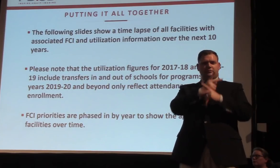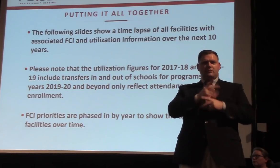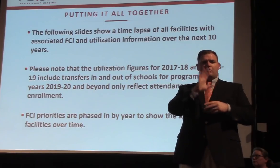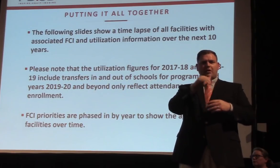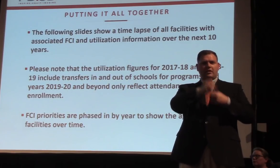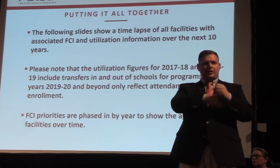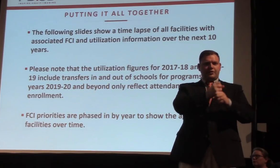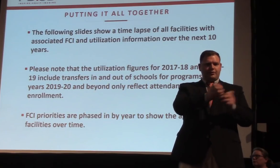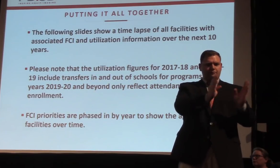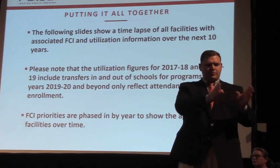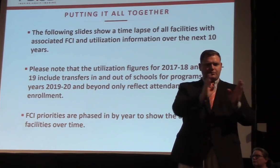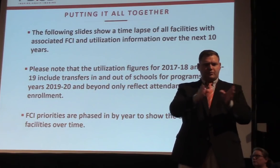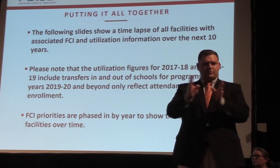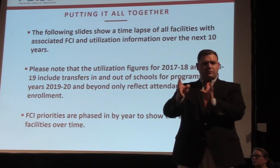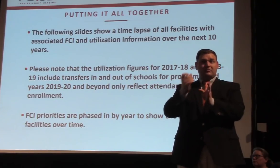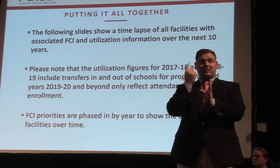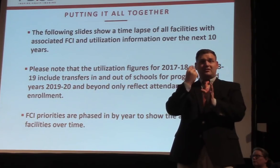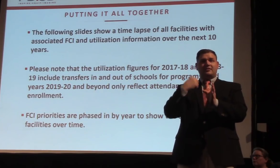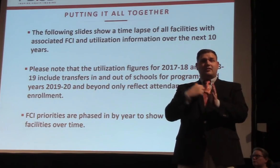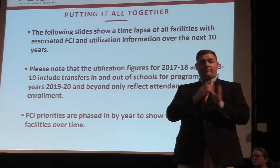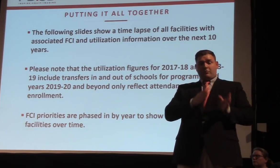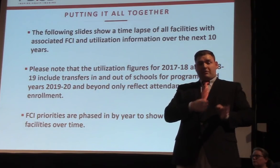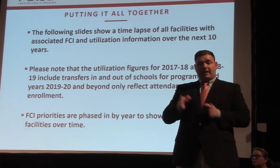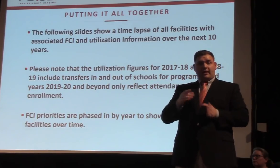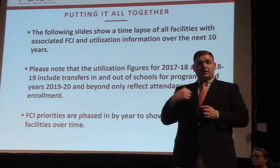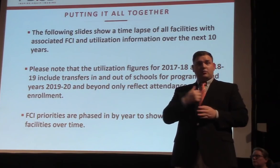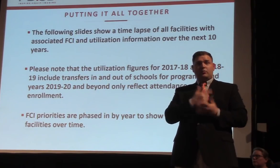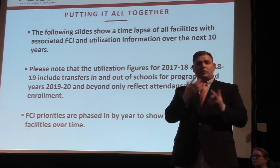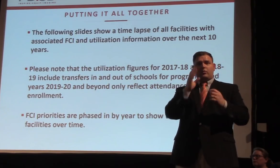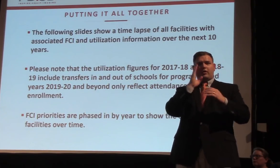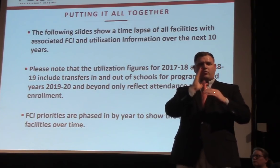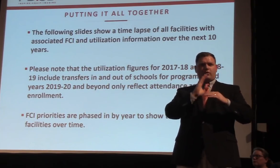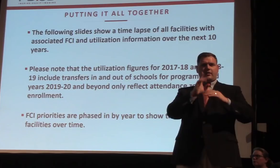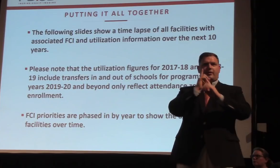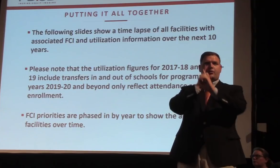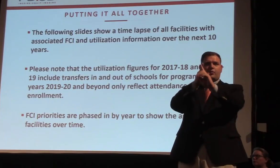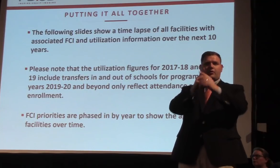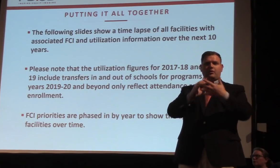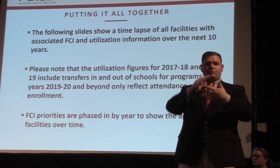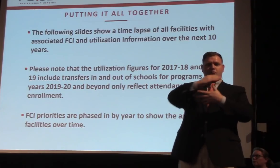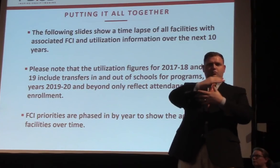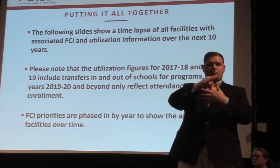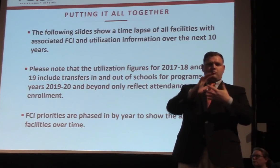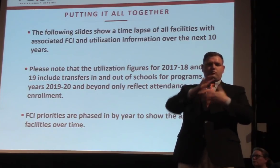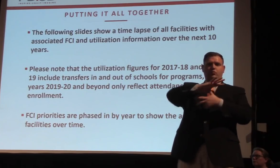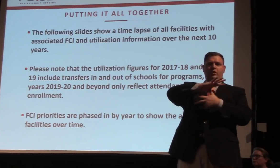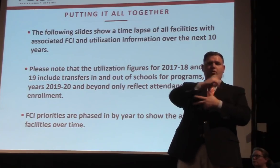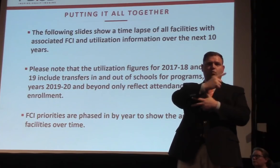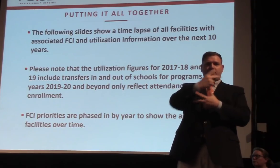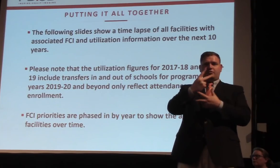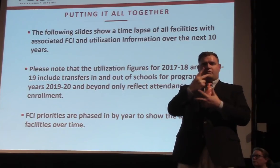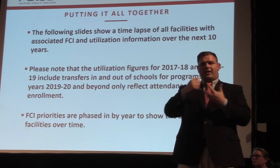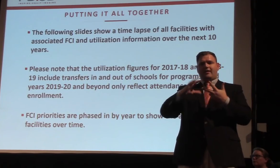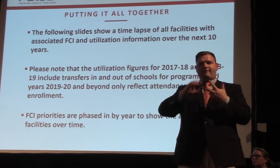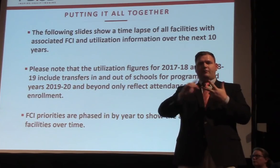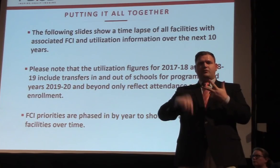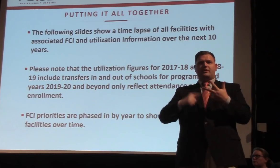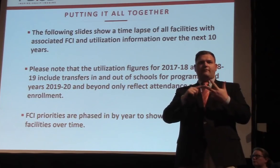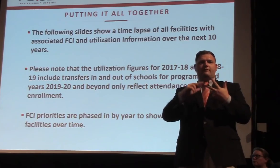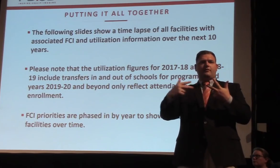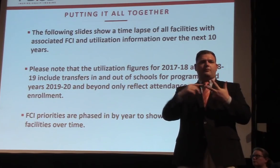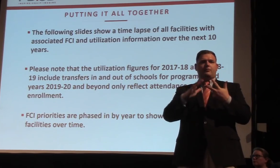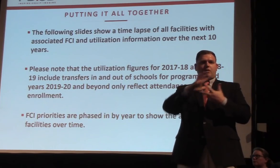process, we're using that horizon of that priority one and two and then half of priority three. And so you'll see facilities that are